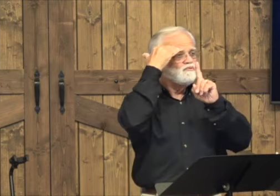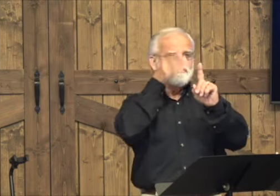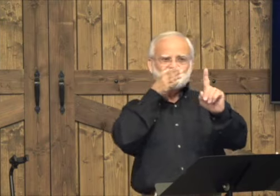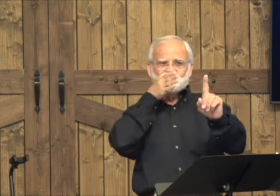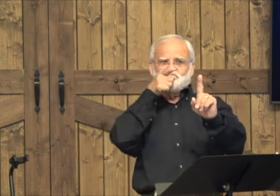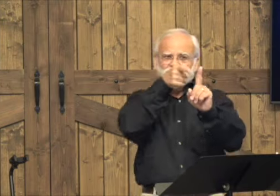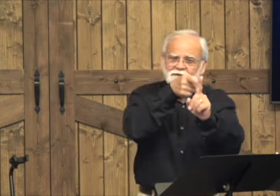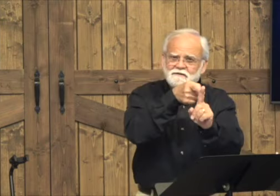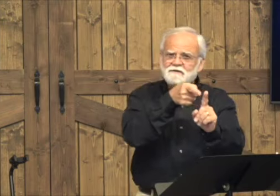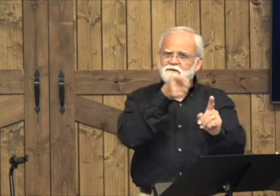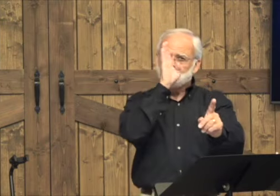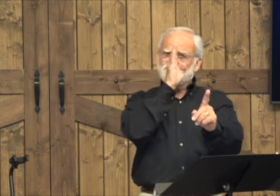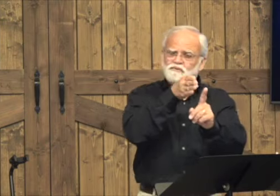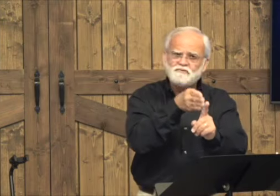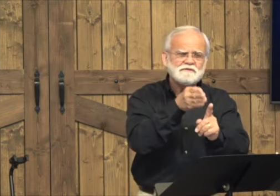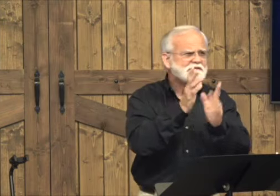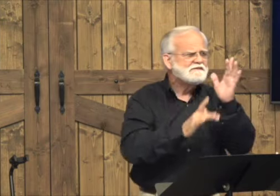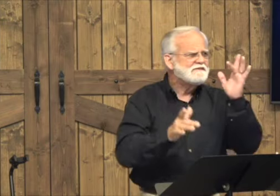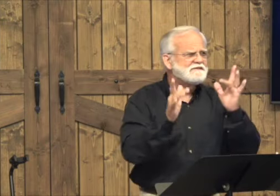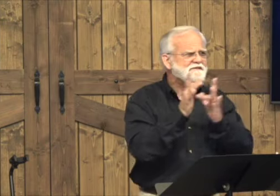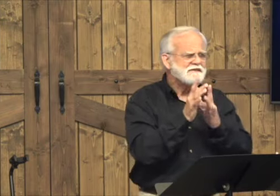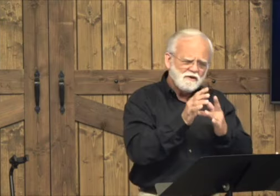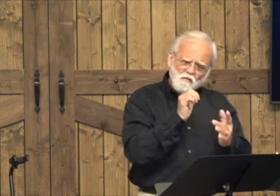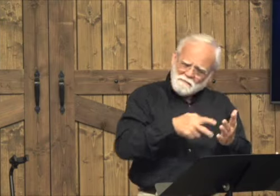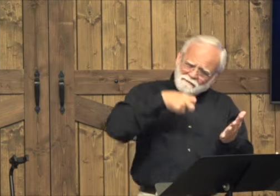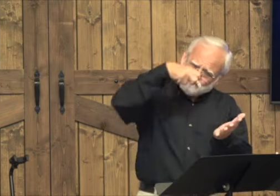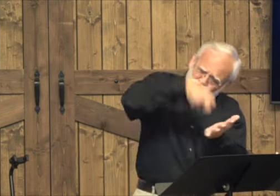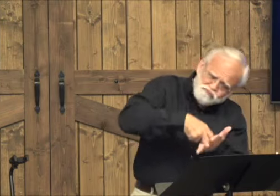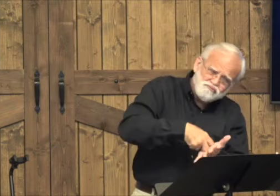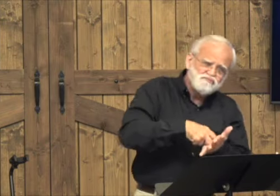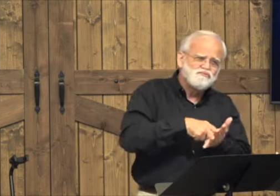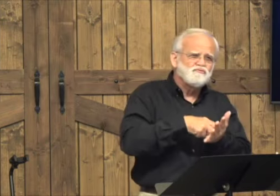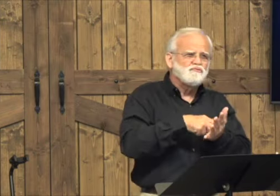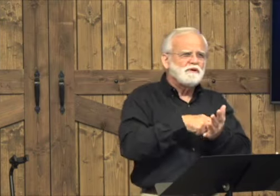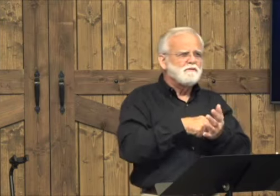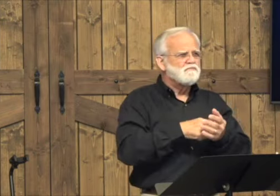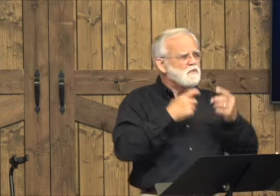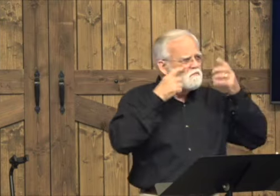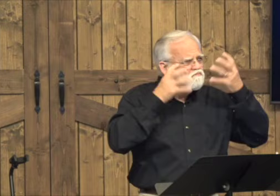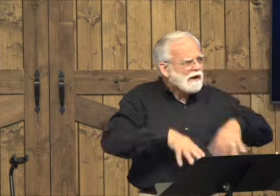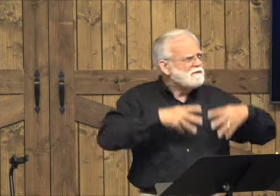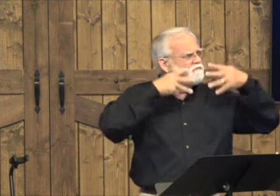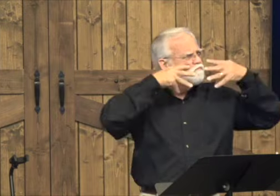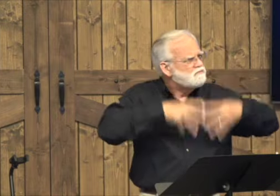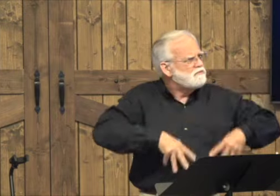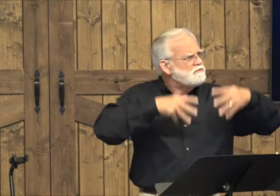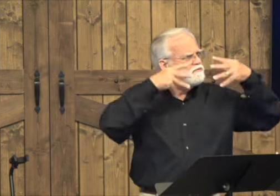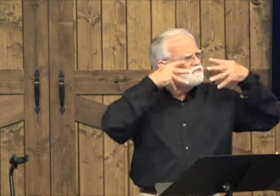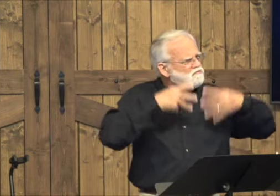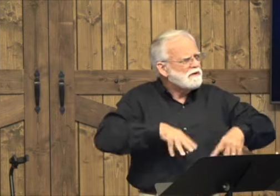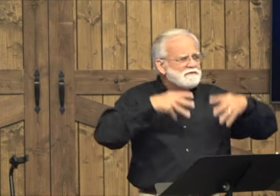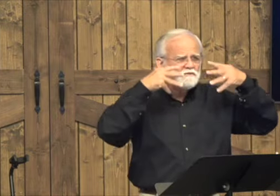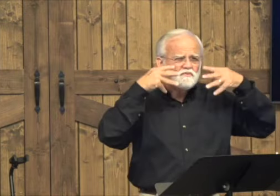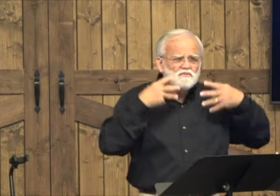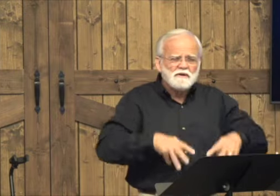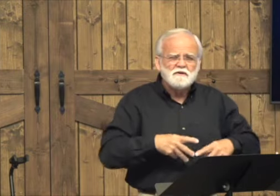The woman knew who she paid to see. She knew and went directly to Jesus and knelt down and wept.